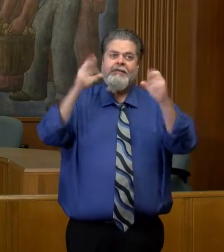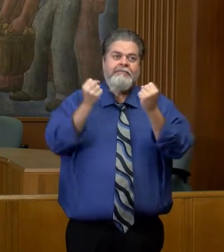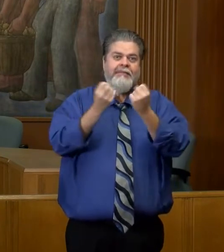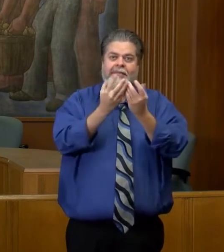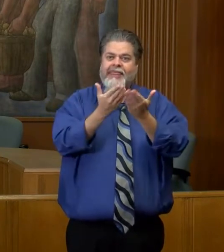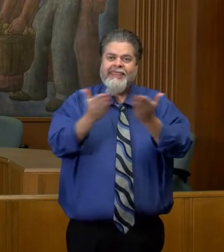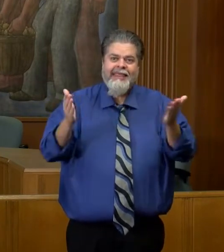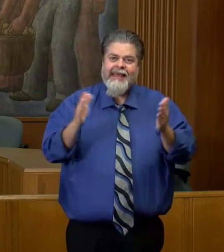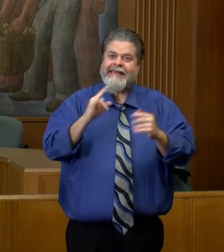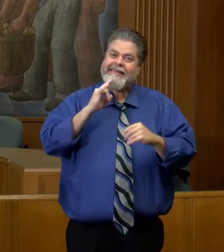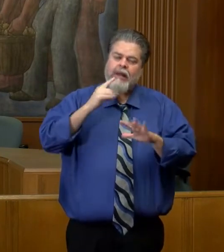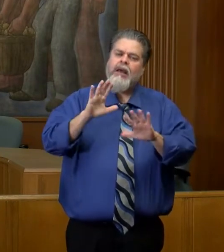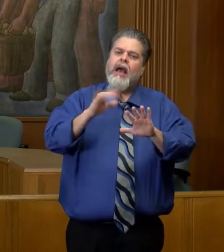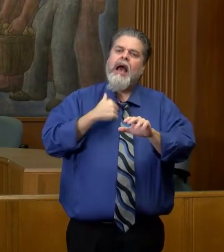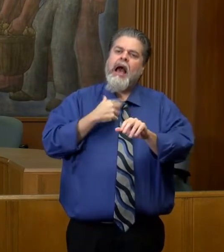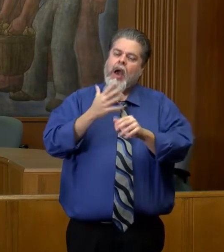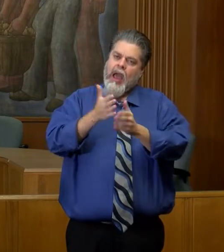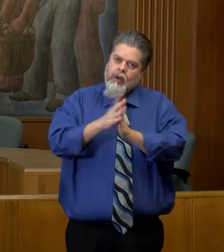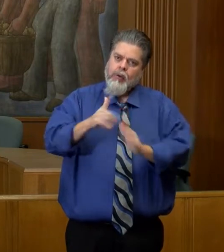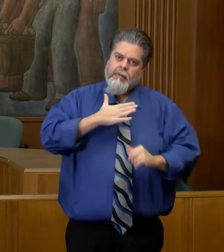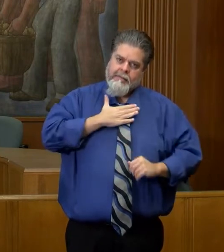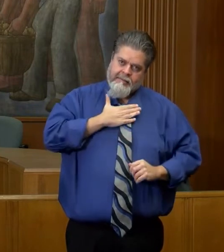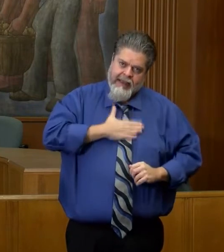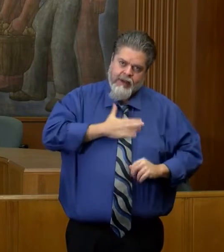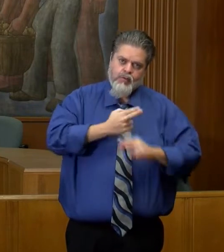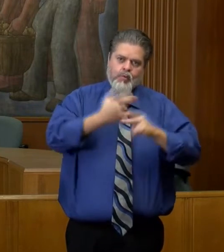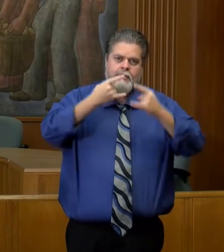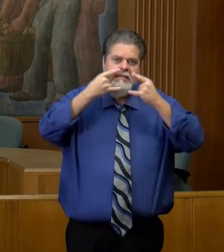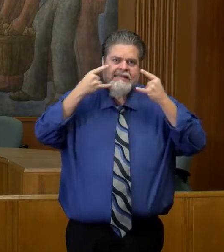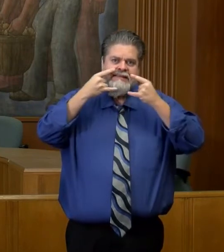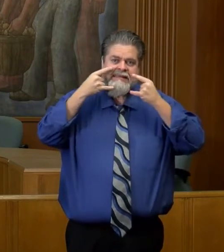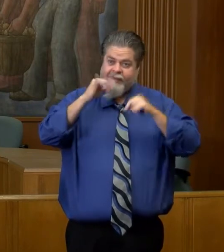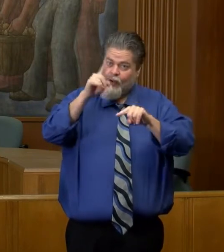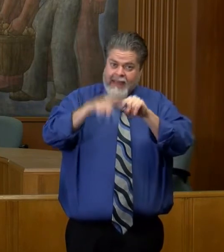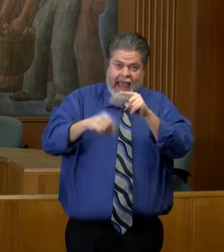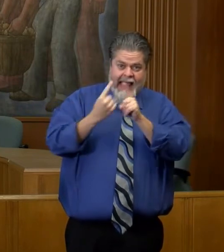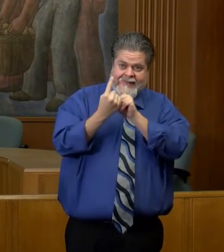to wear a mask when you're inside and you can't distance.